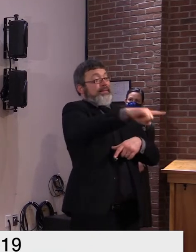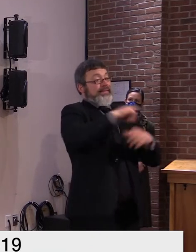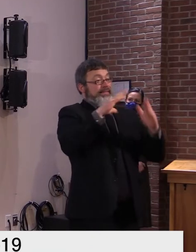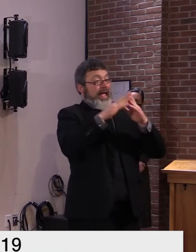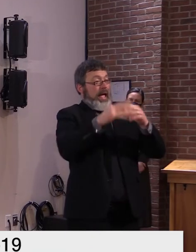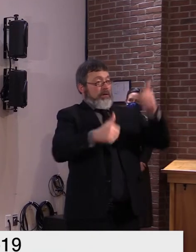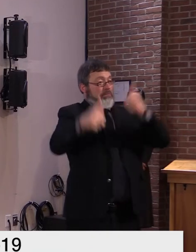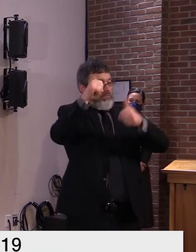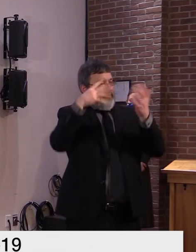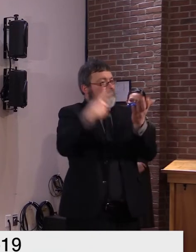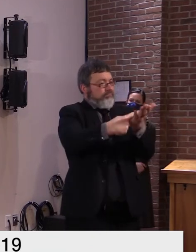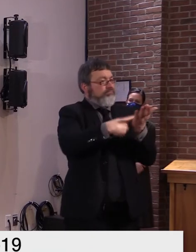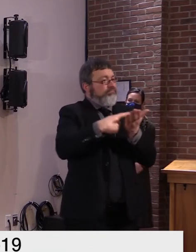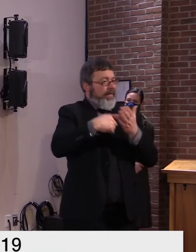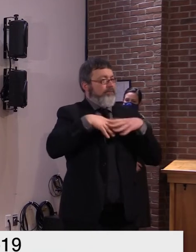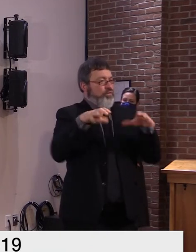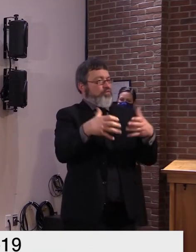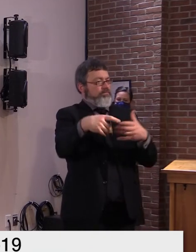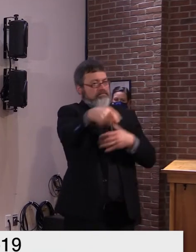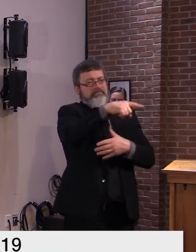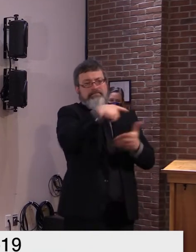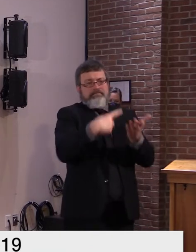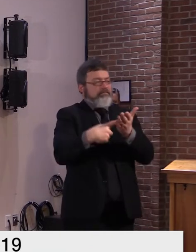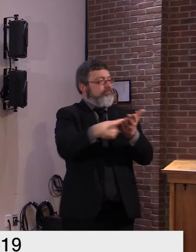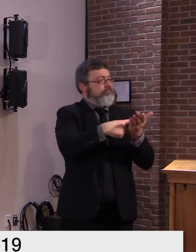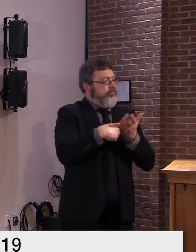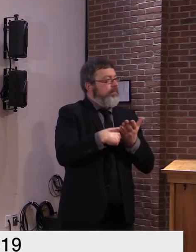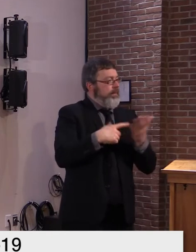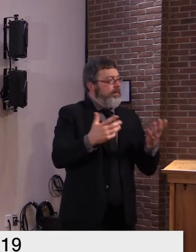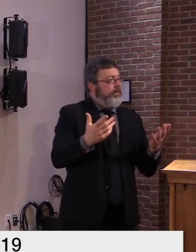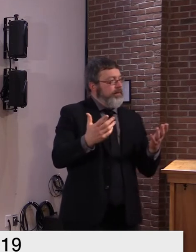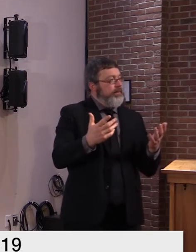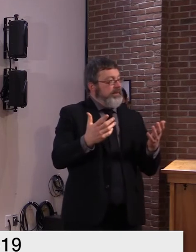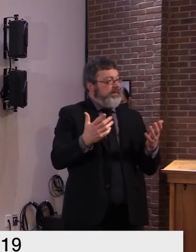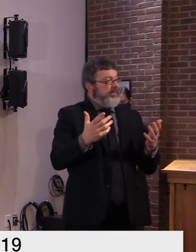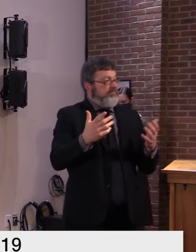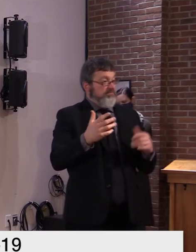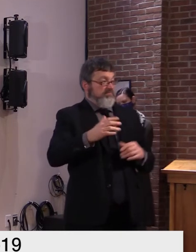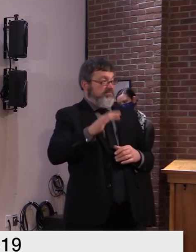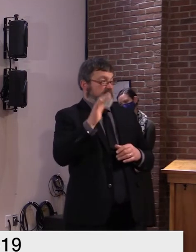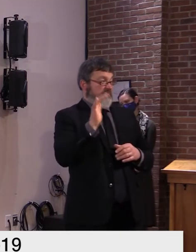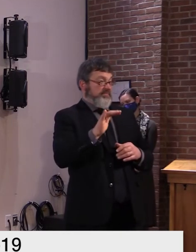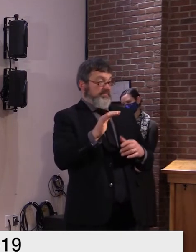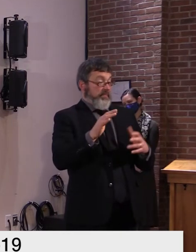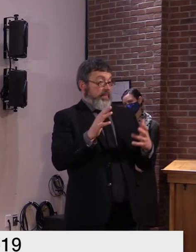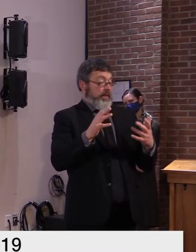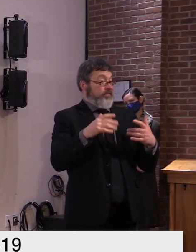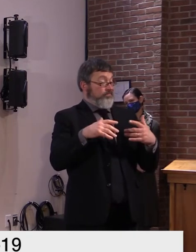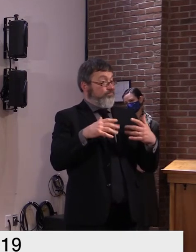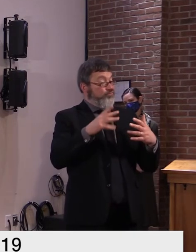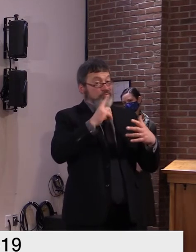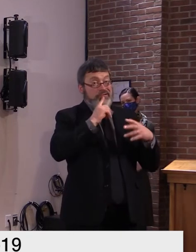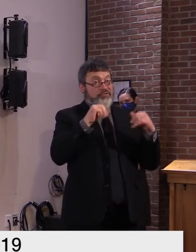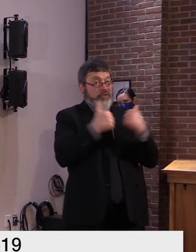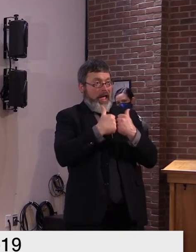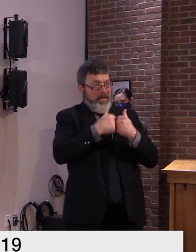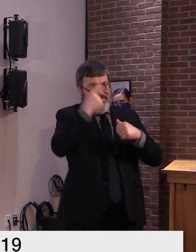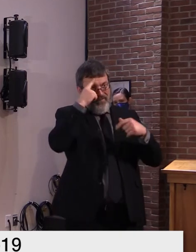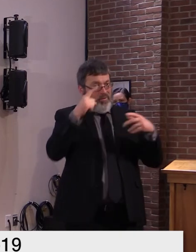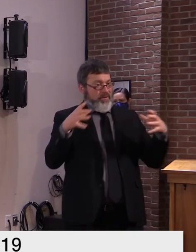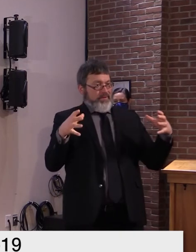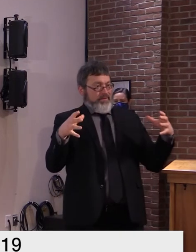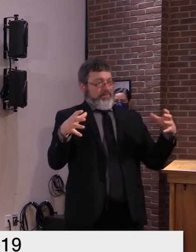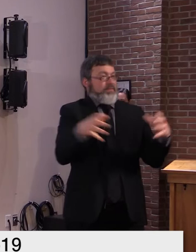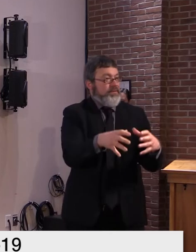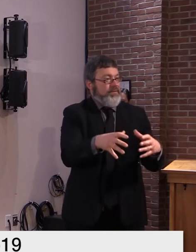tougher position today than we were before the the november election and so we know